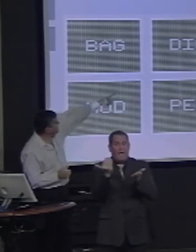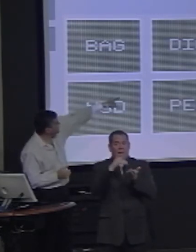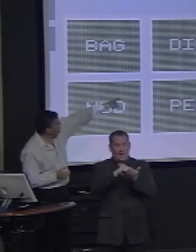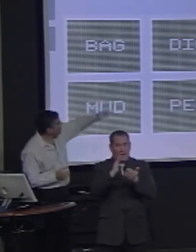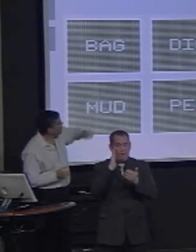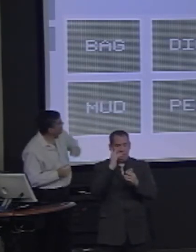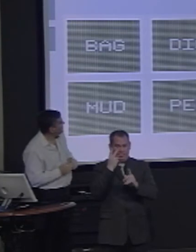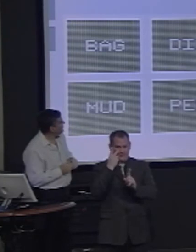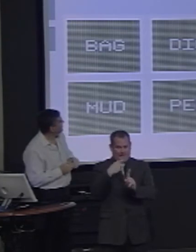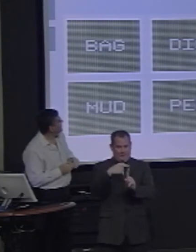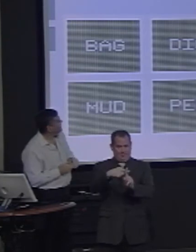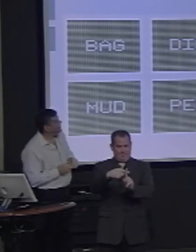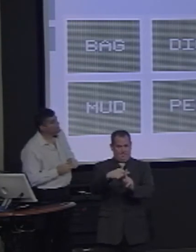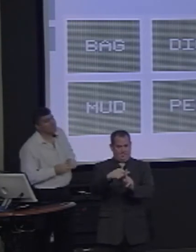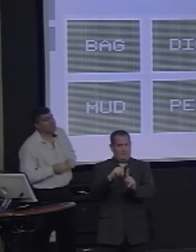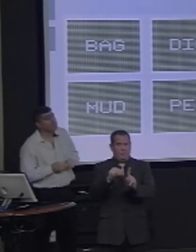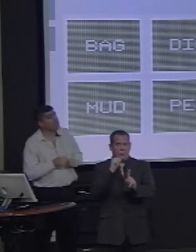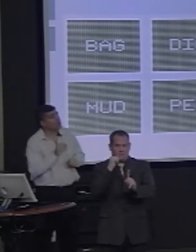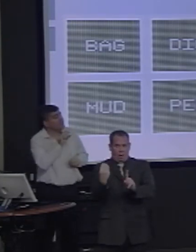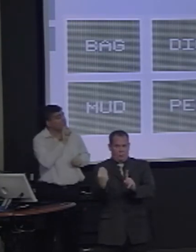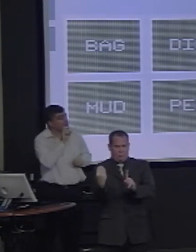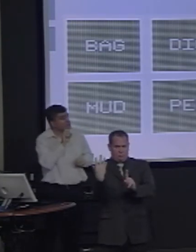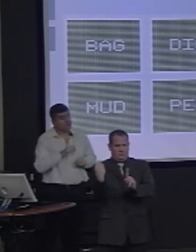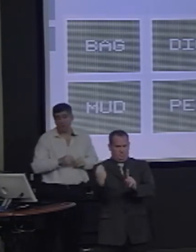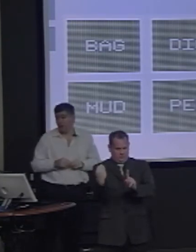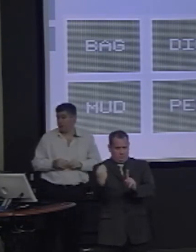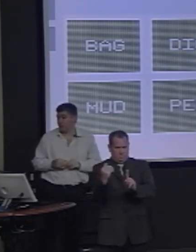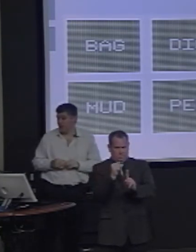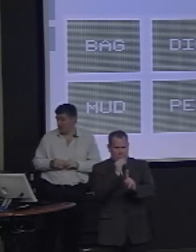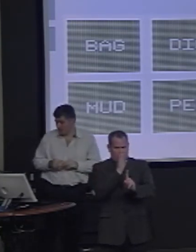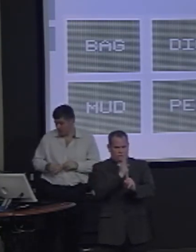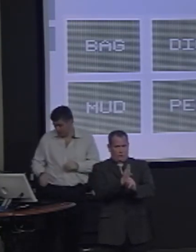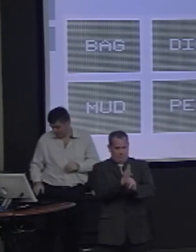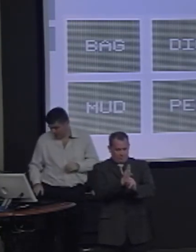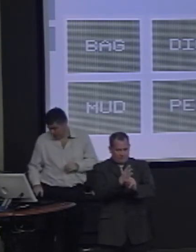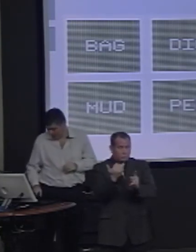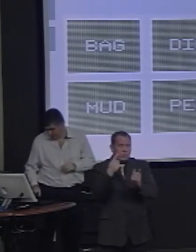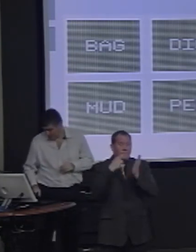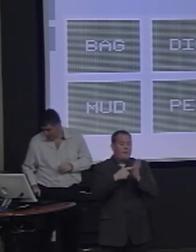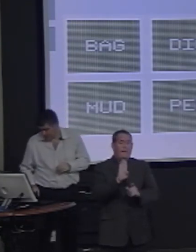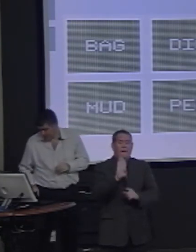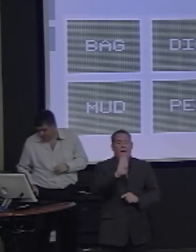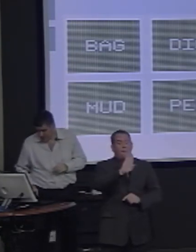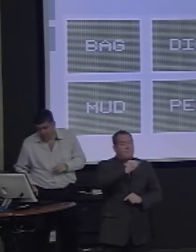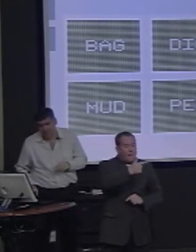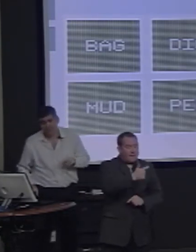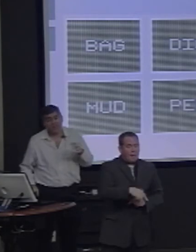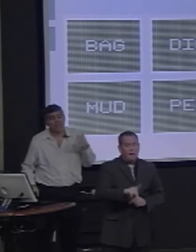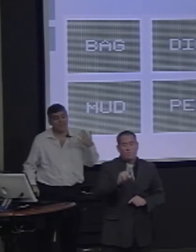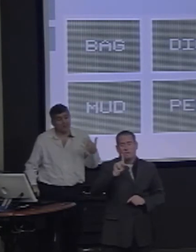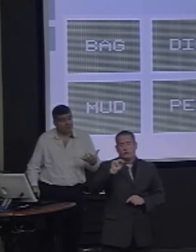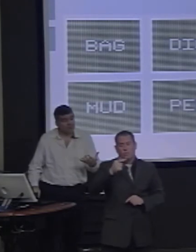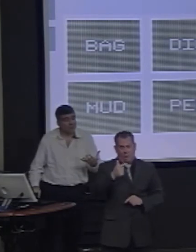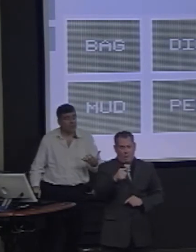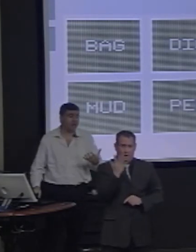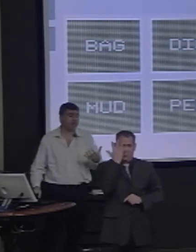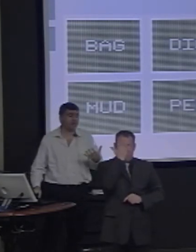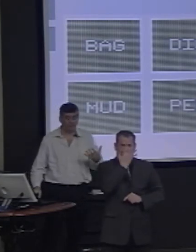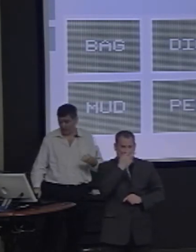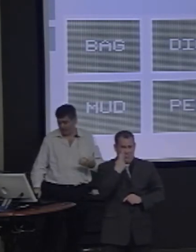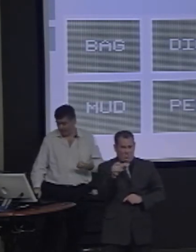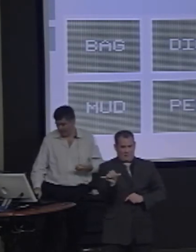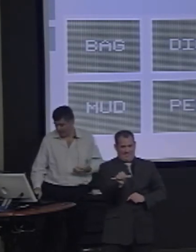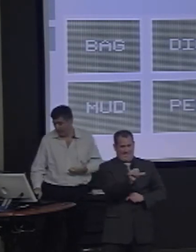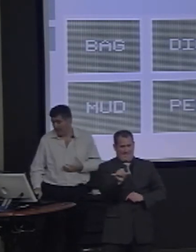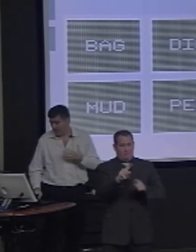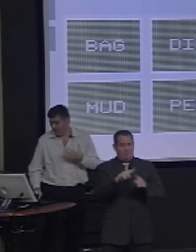say, dig and dog, might differ only in a few small strokes in central vision. So these are the kinds of inputs the model